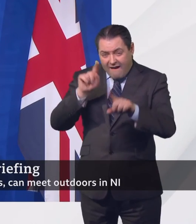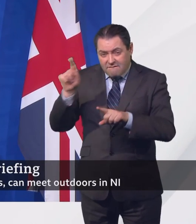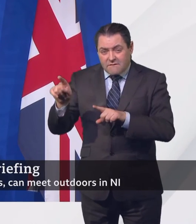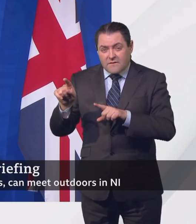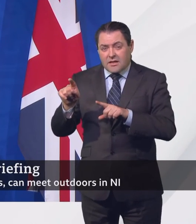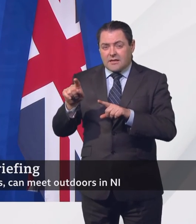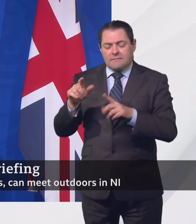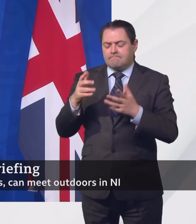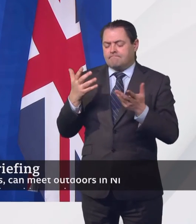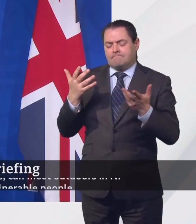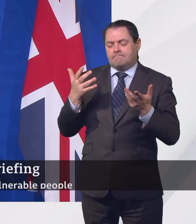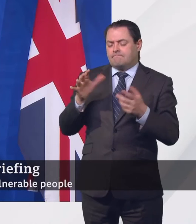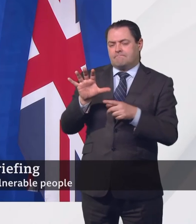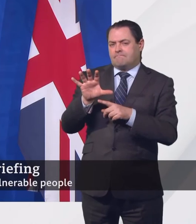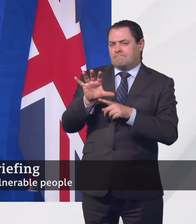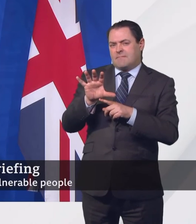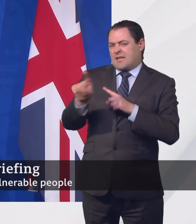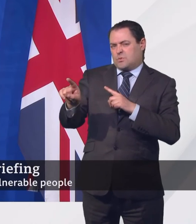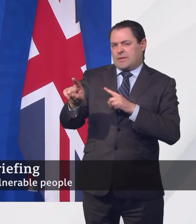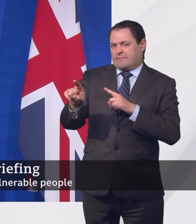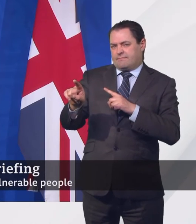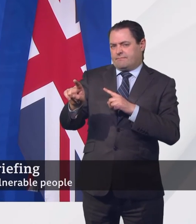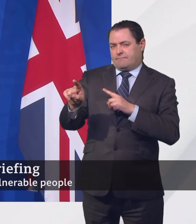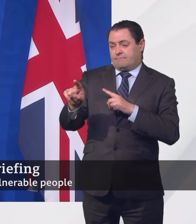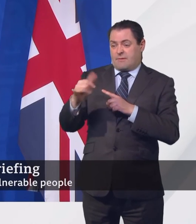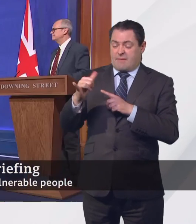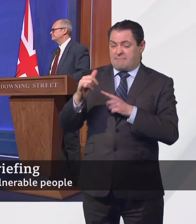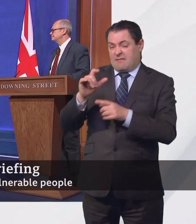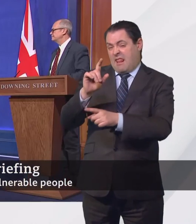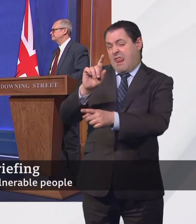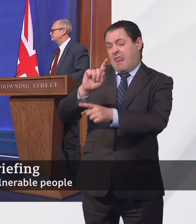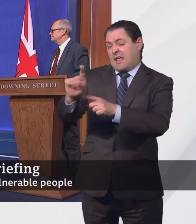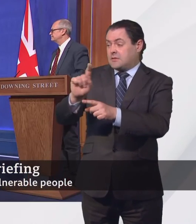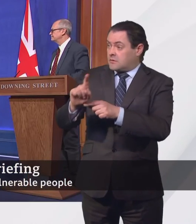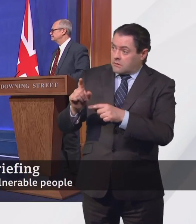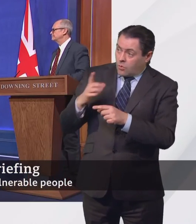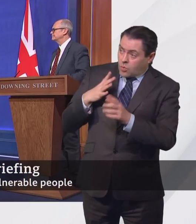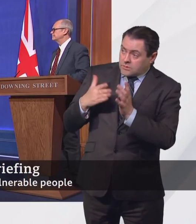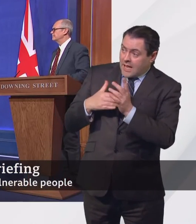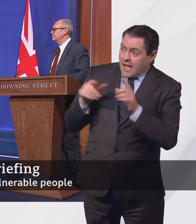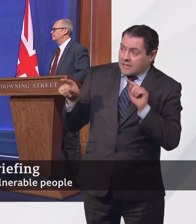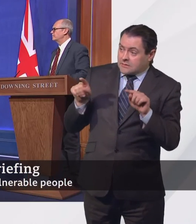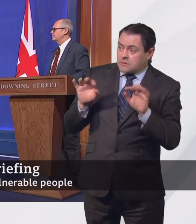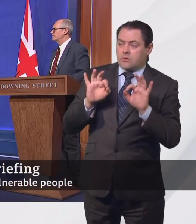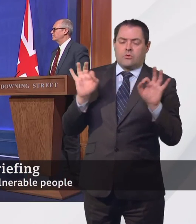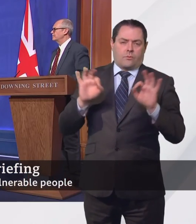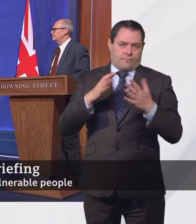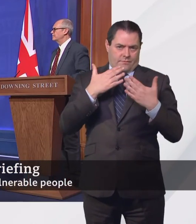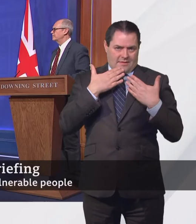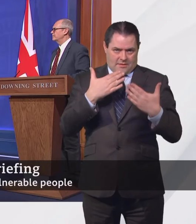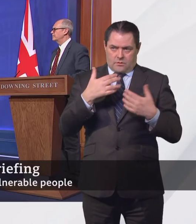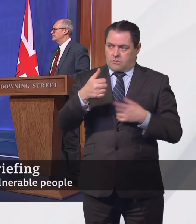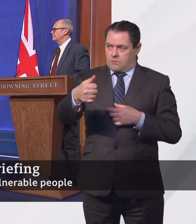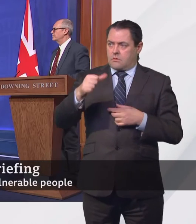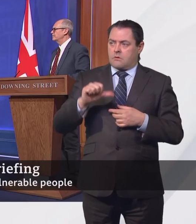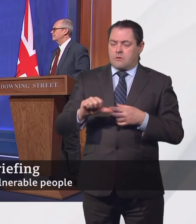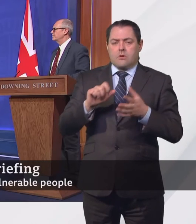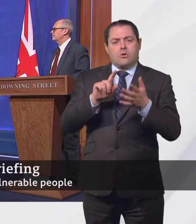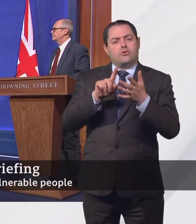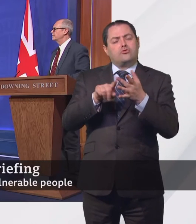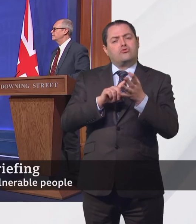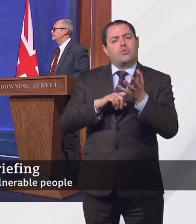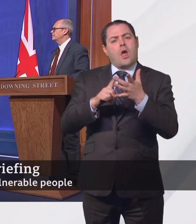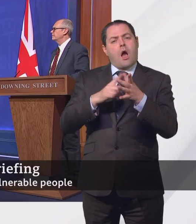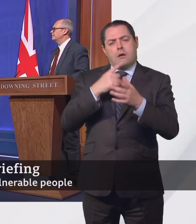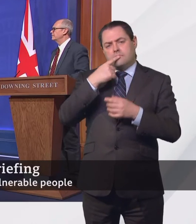it won't be until at least April the 5th. Anybody want to say any more on that? Thanks, Beatrice. Let's go to Julia from Margate.